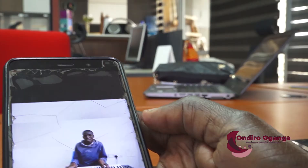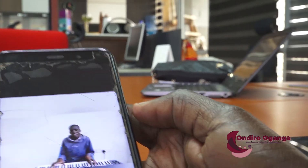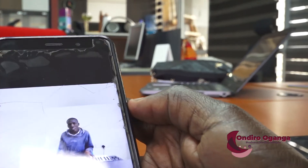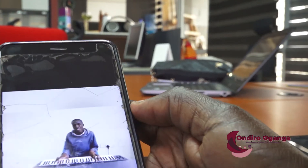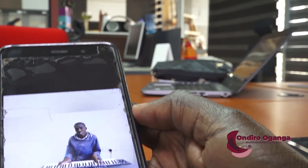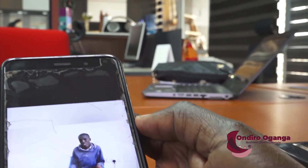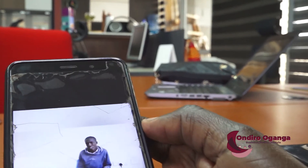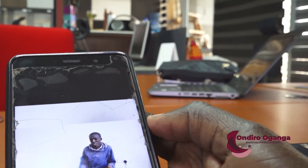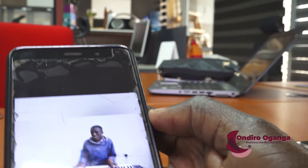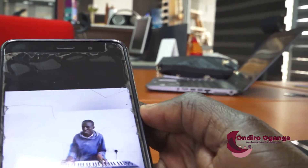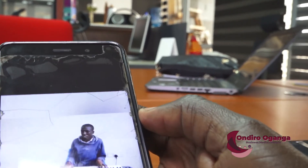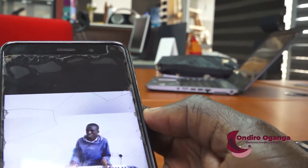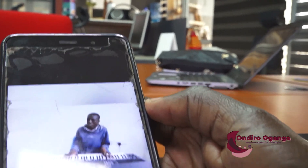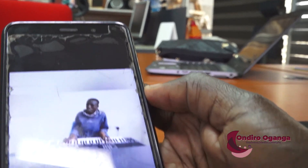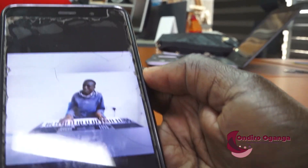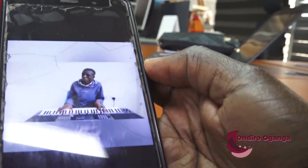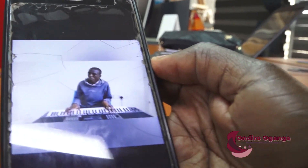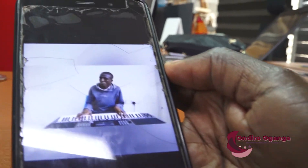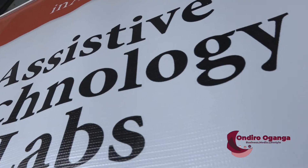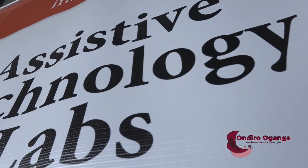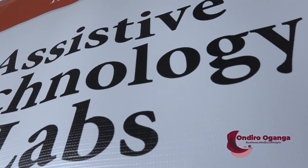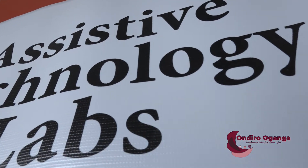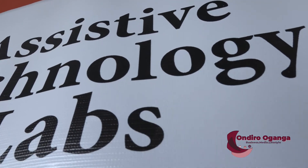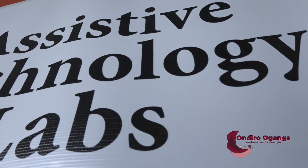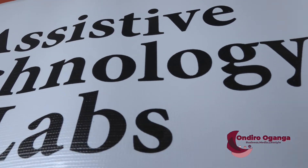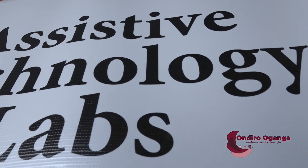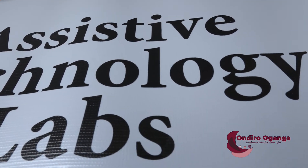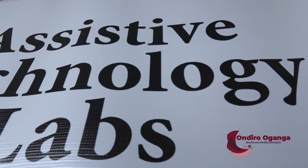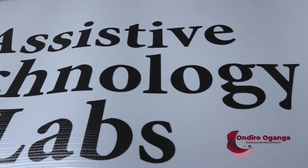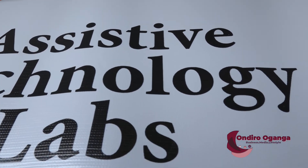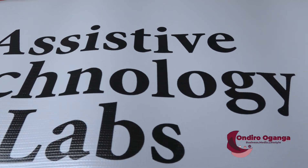get a fair chance, Hudson says there is room to do more.